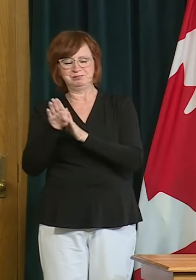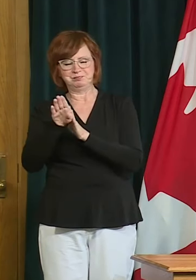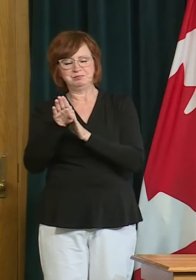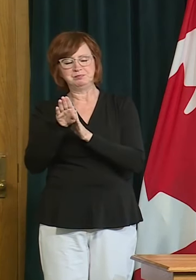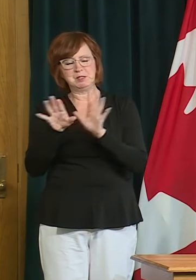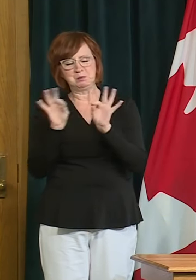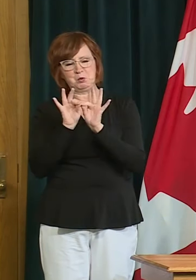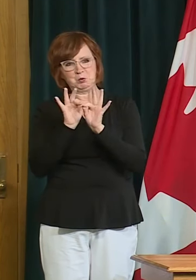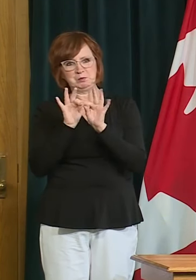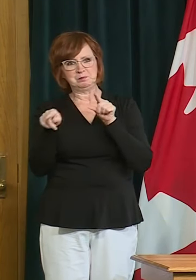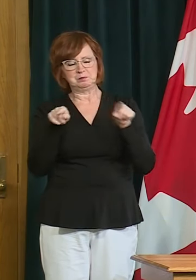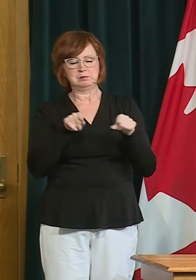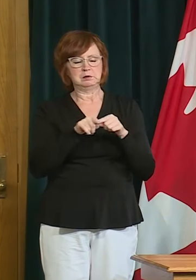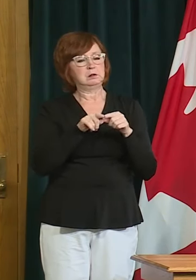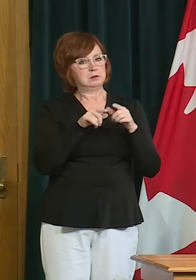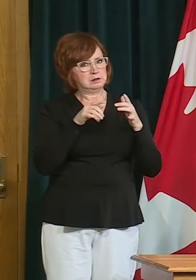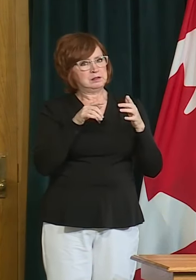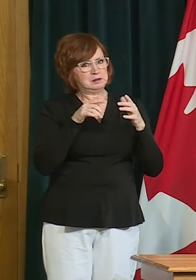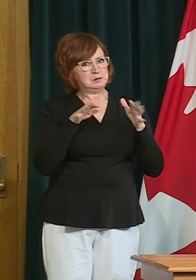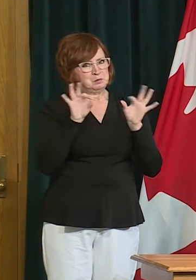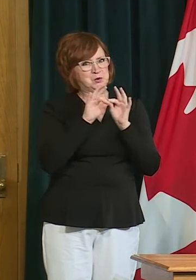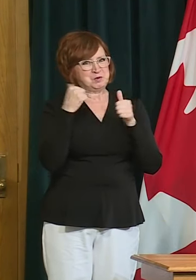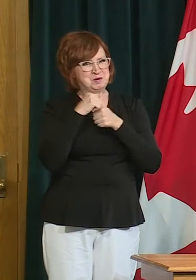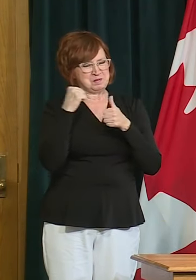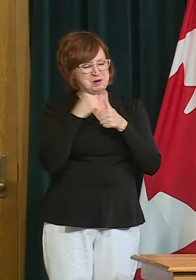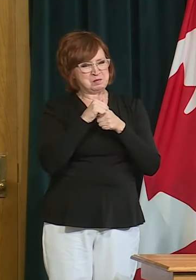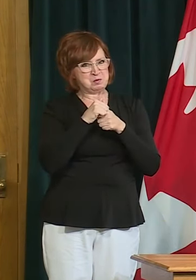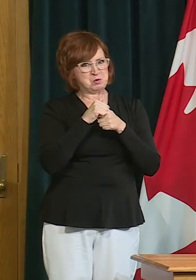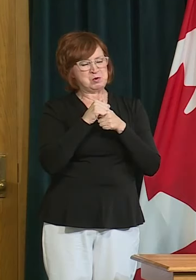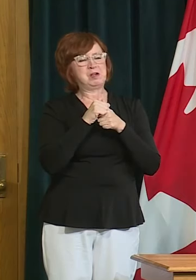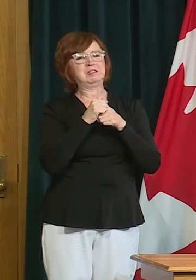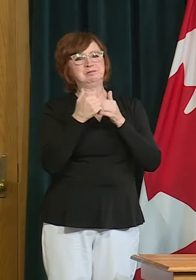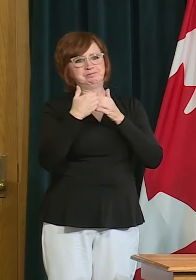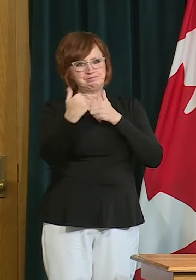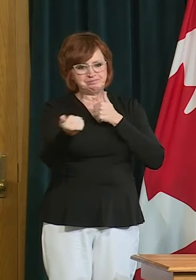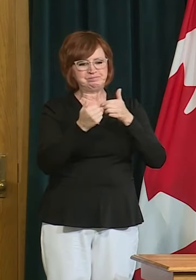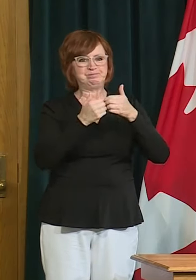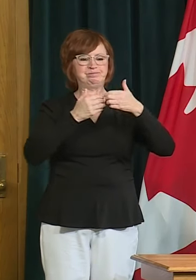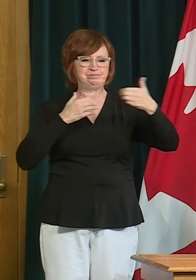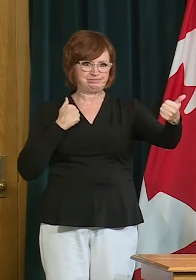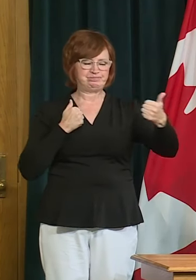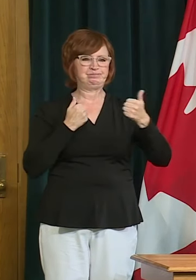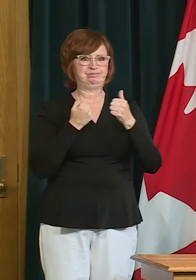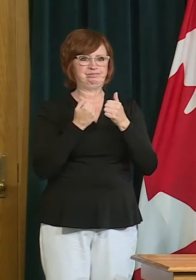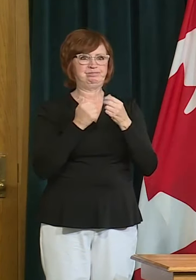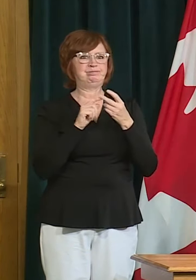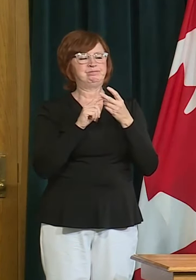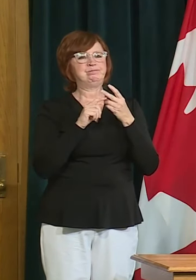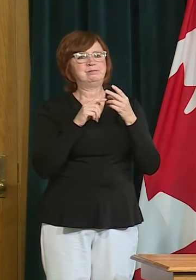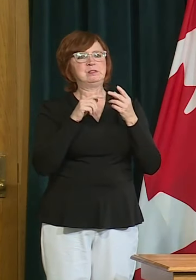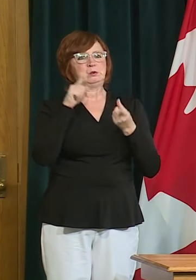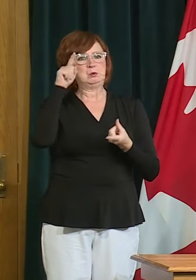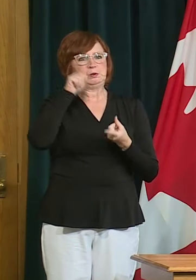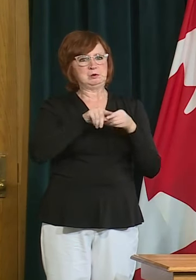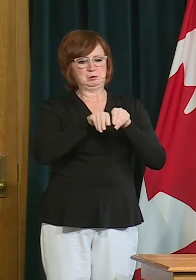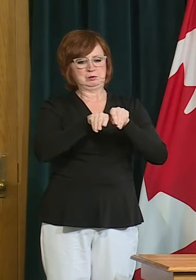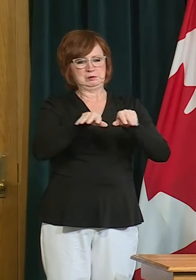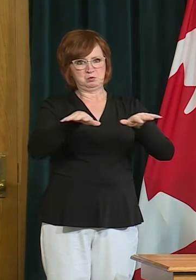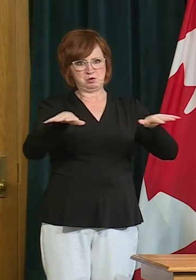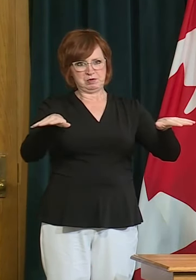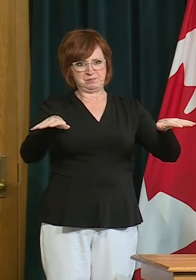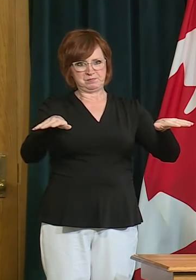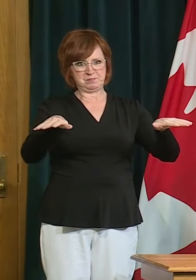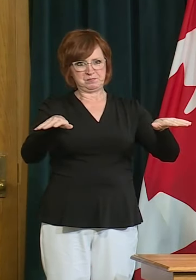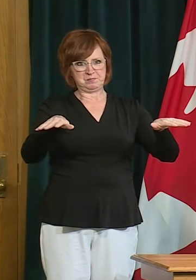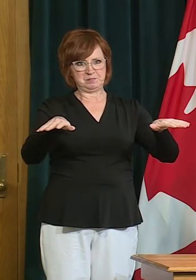follow all of the good physical distancing practices that have allowed us to control the spread of COVID-19. But if you are able to do so